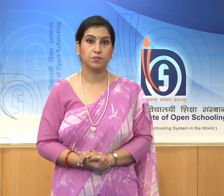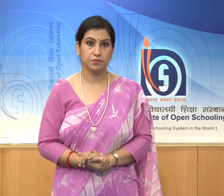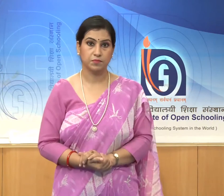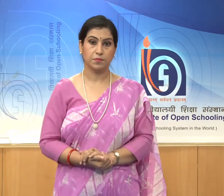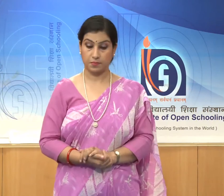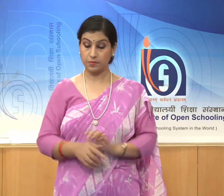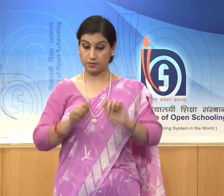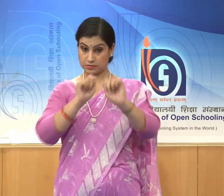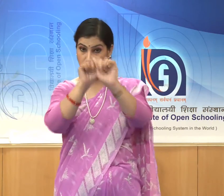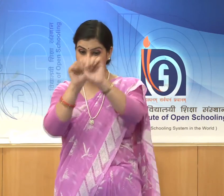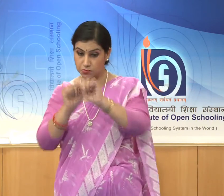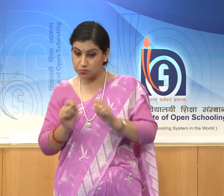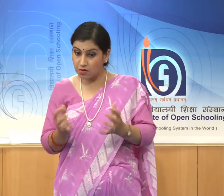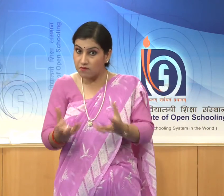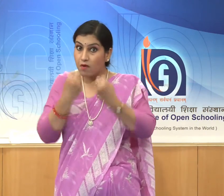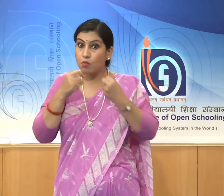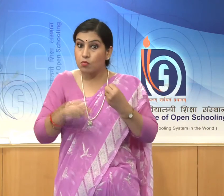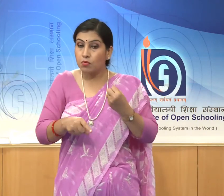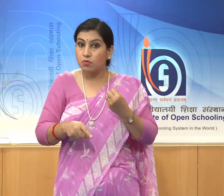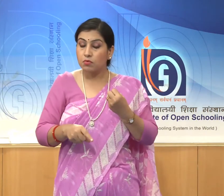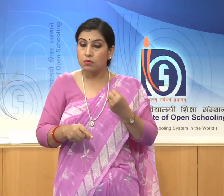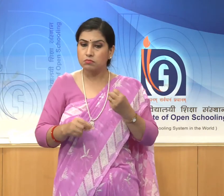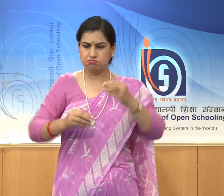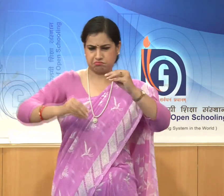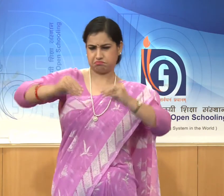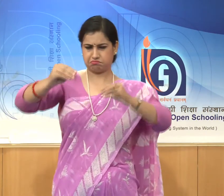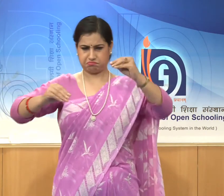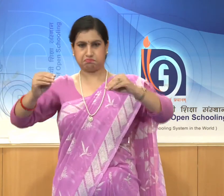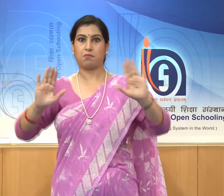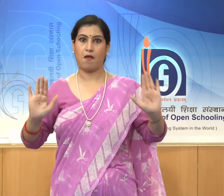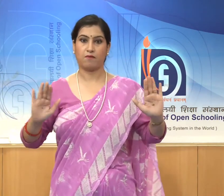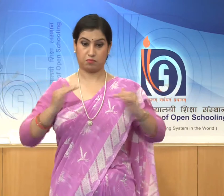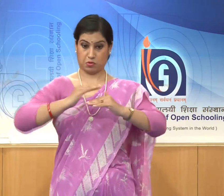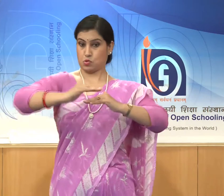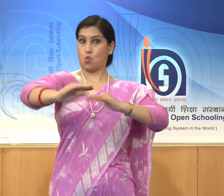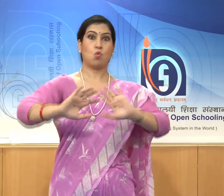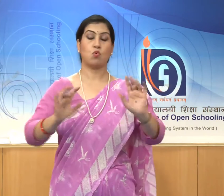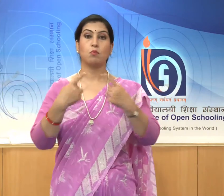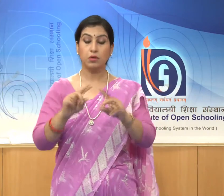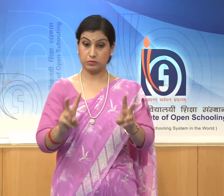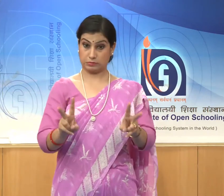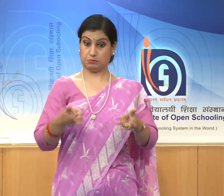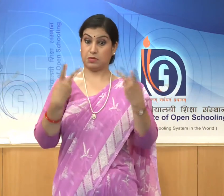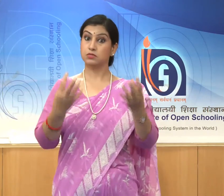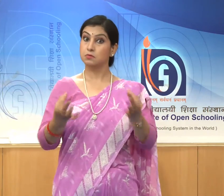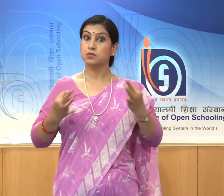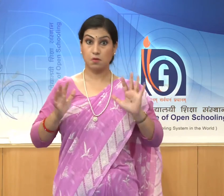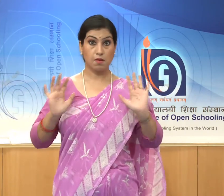The sculpture is uneven, but very distinct and